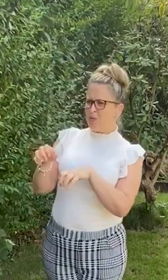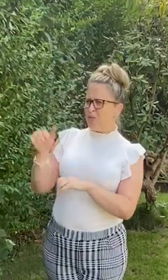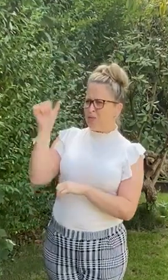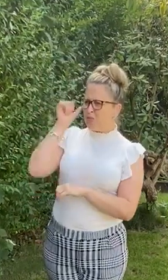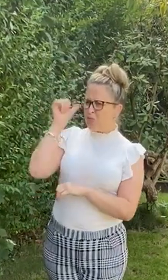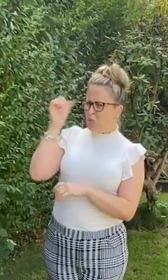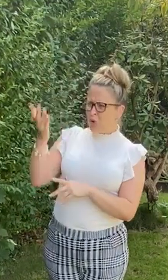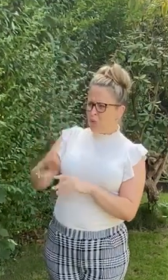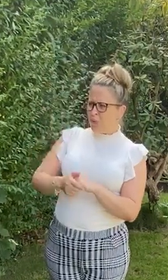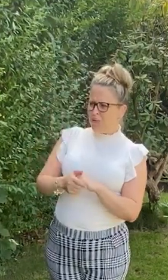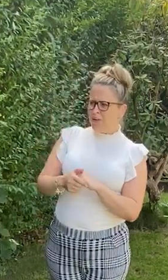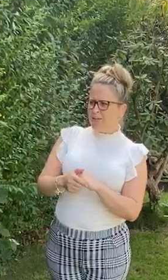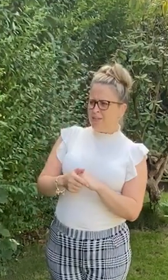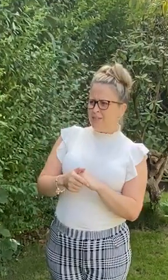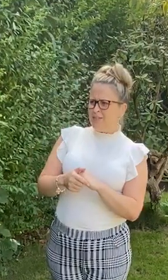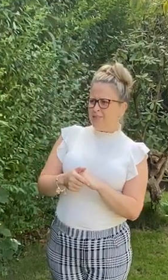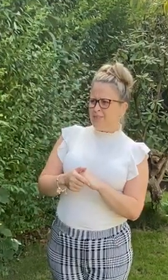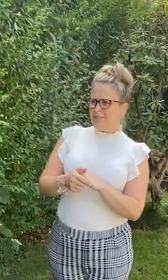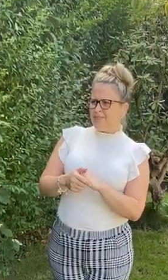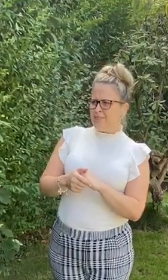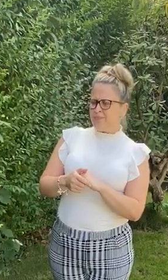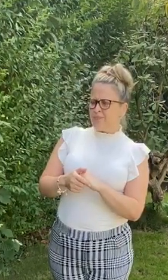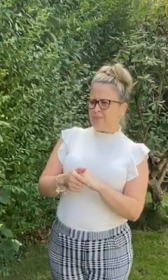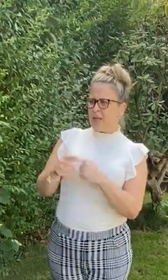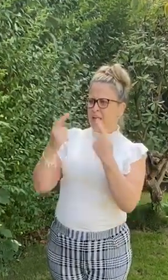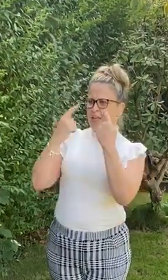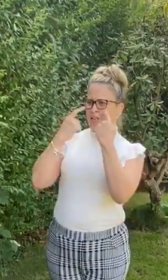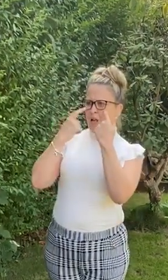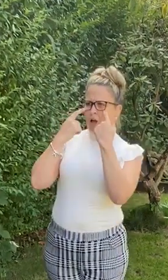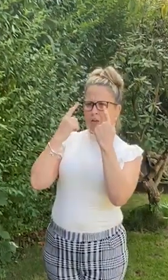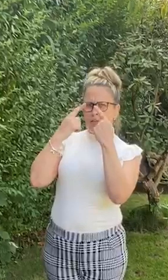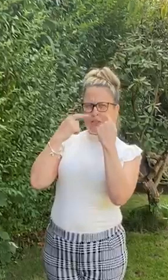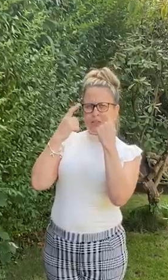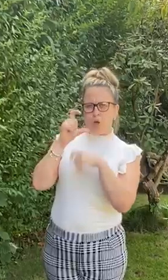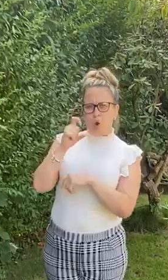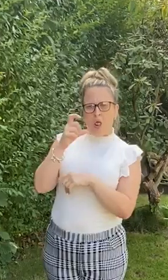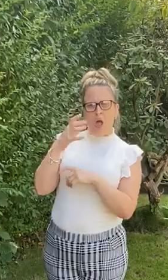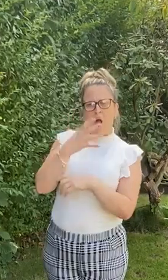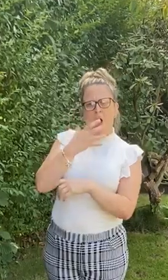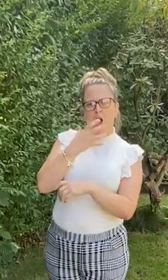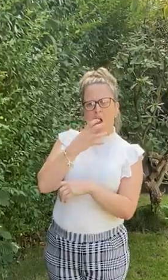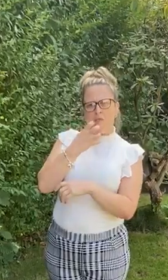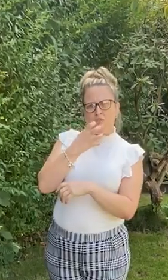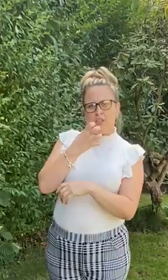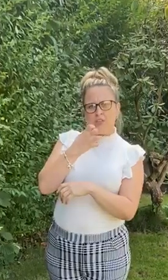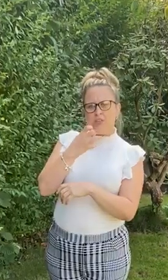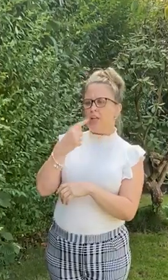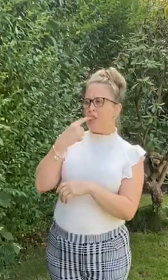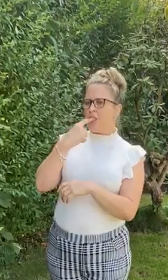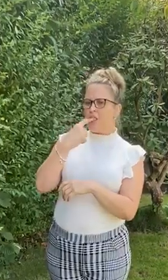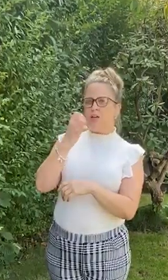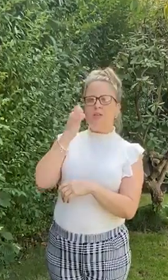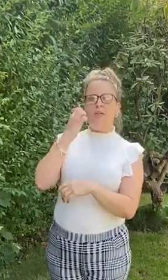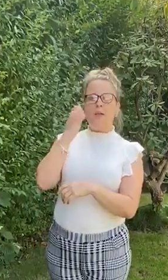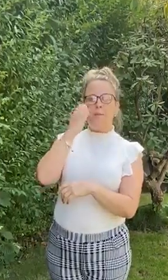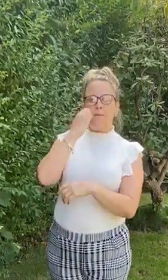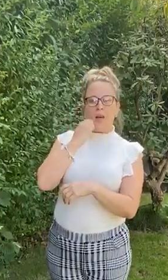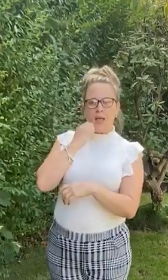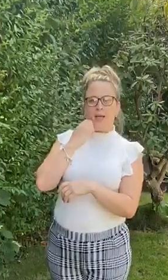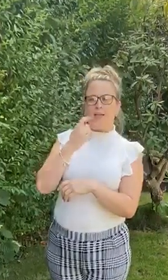know? His eyes are orange. His tongue is black. He has purple prickles all over